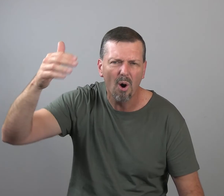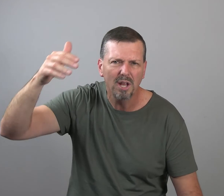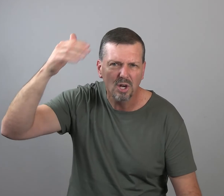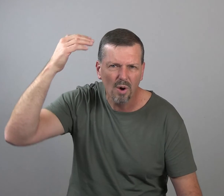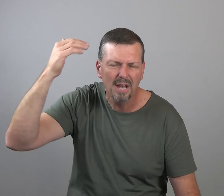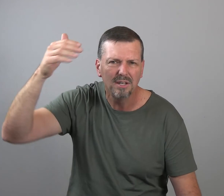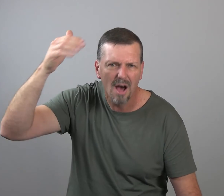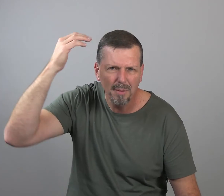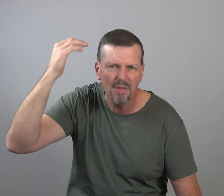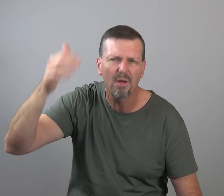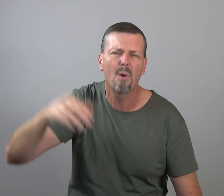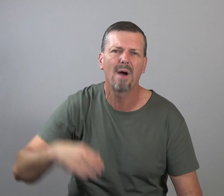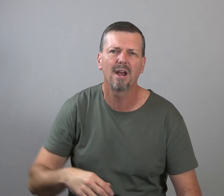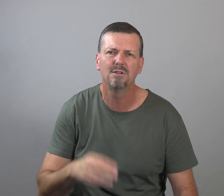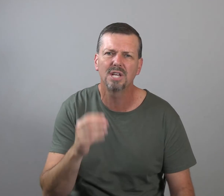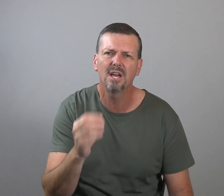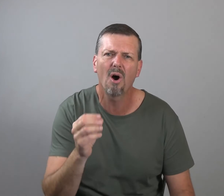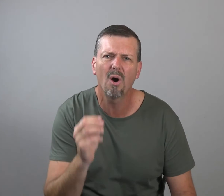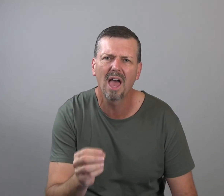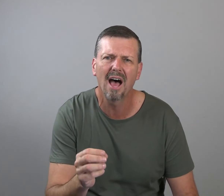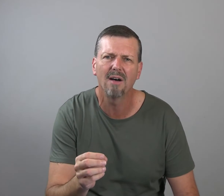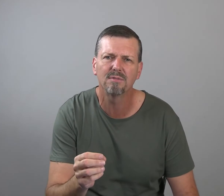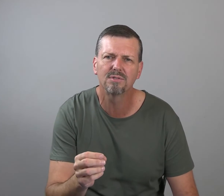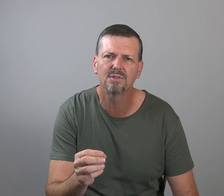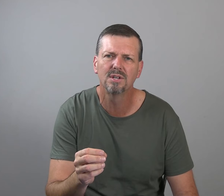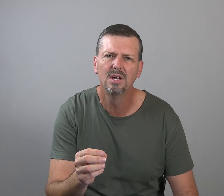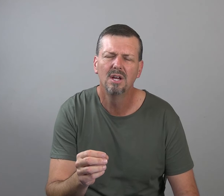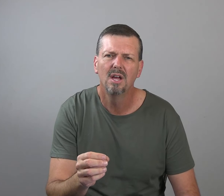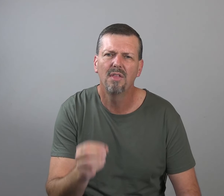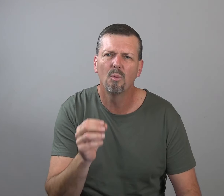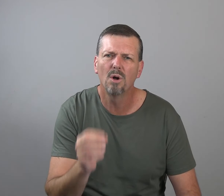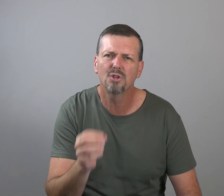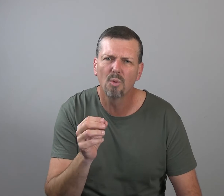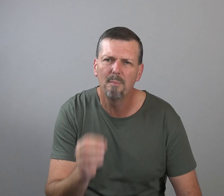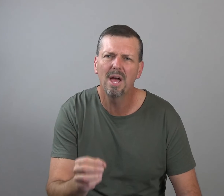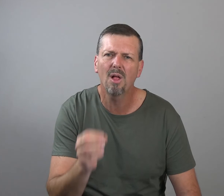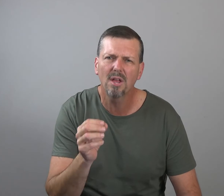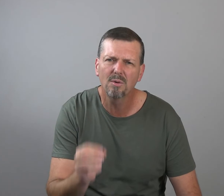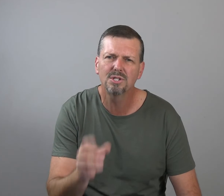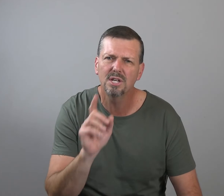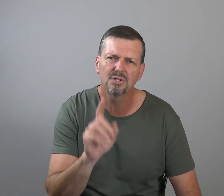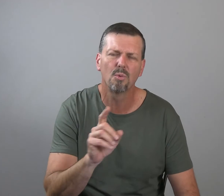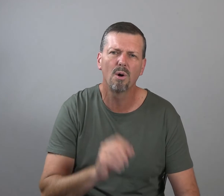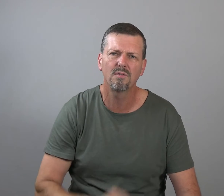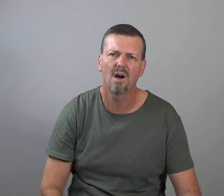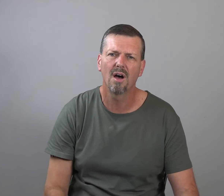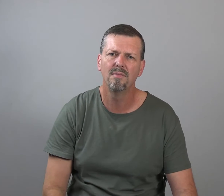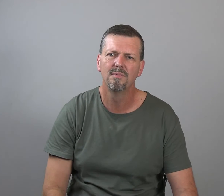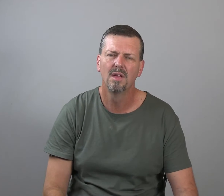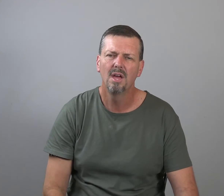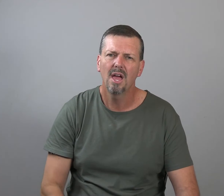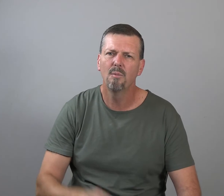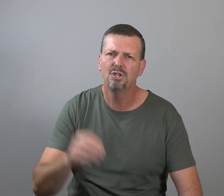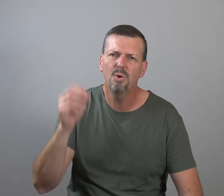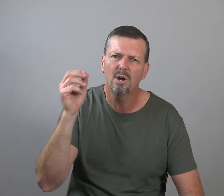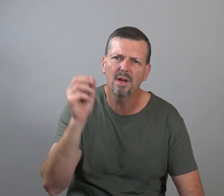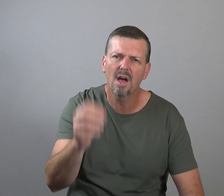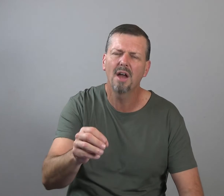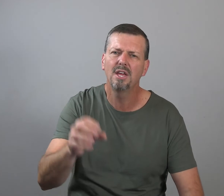already created dominant thought patterns in our lives that want to rebel and resist the word of God? And when you hear that God